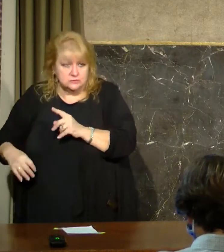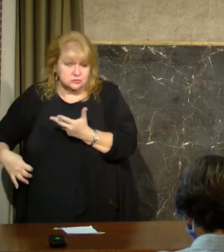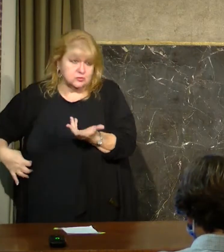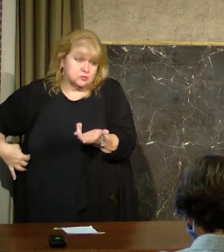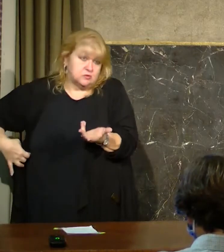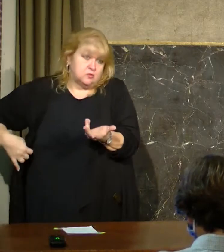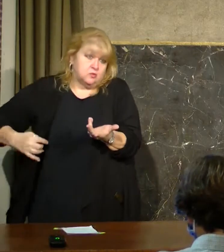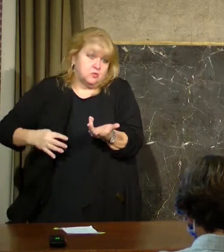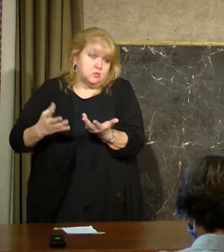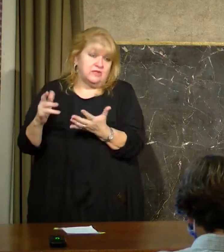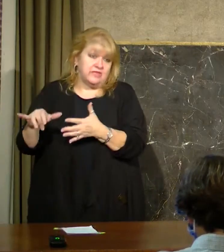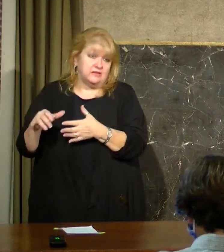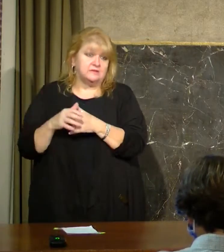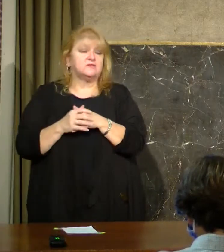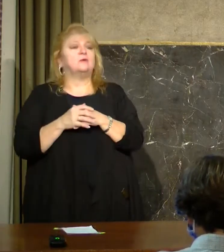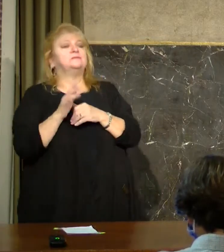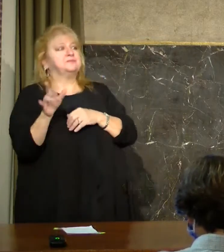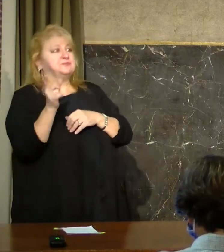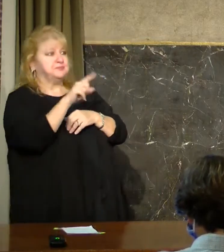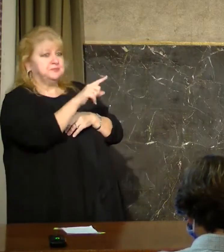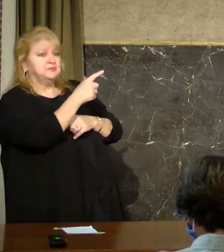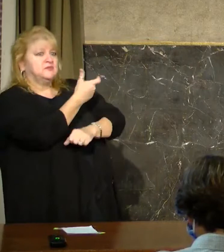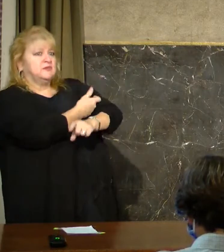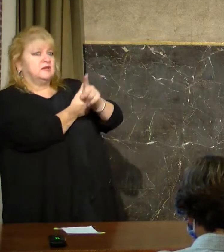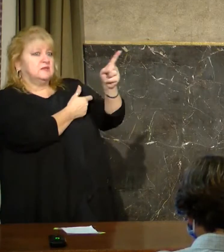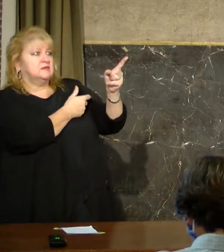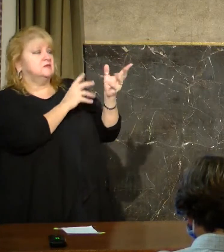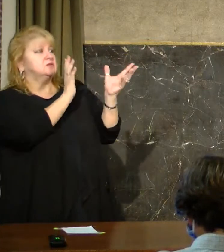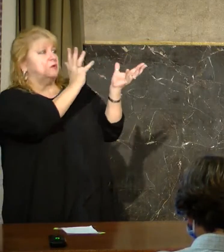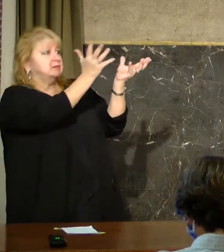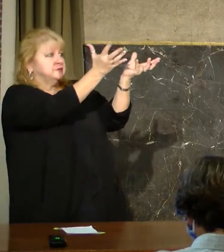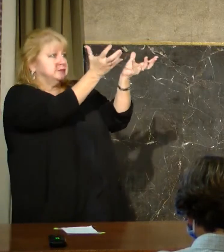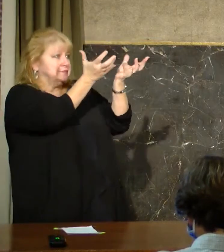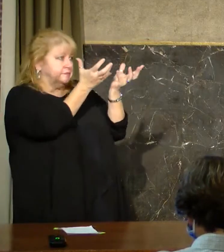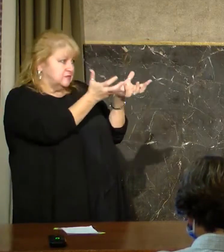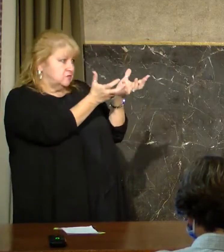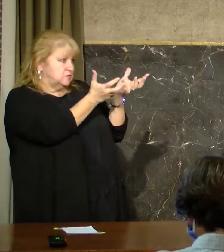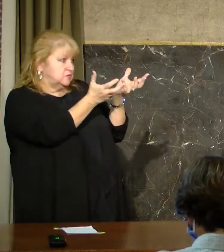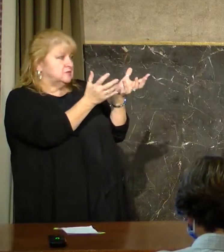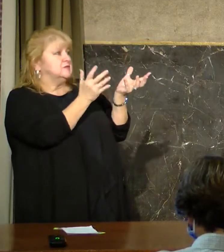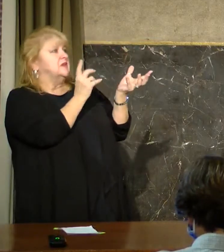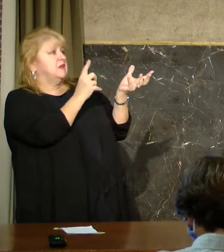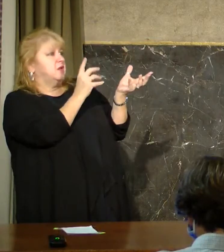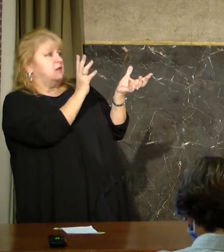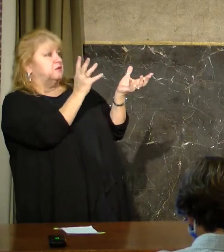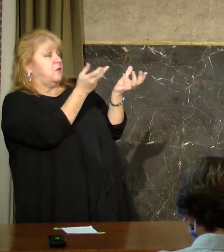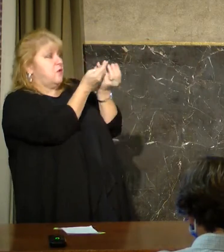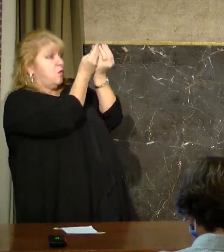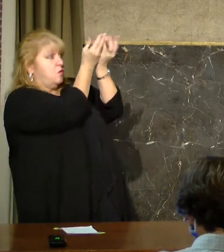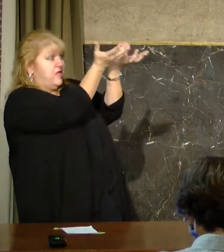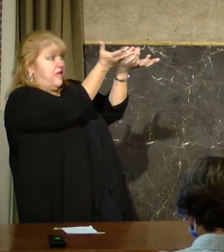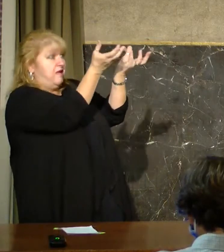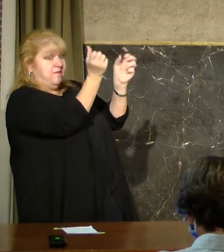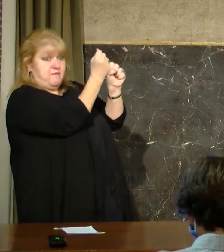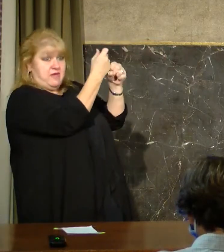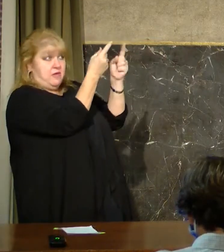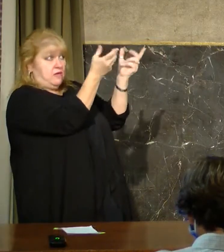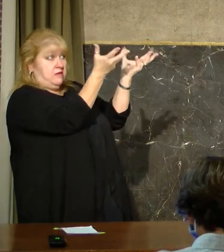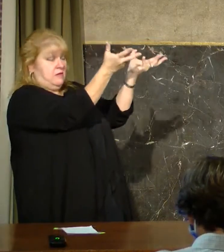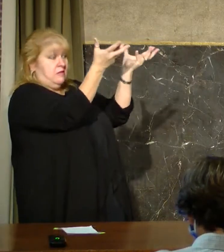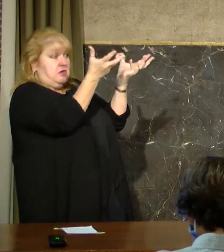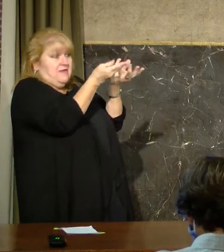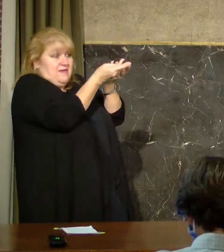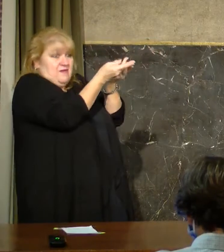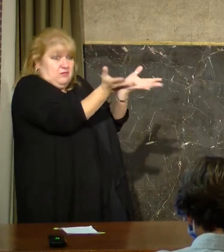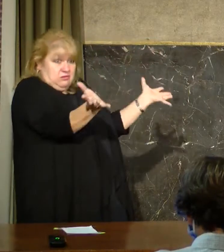So we're taking the doses that we have and the population that we have eligible for the vaccines in accordance with the priorities groups that we're